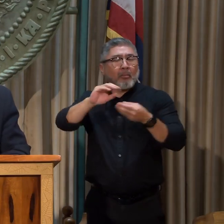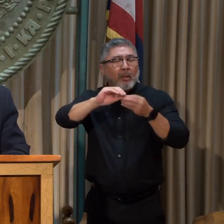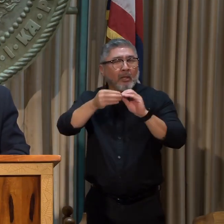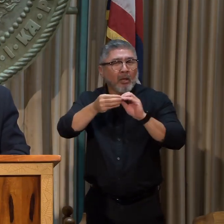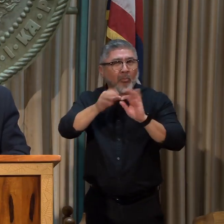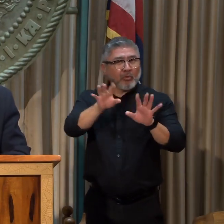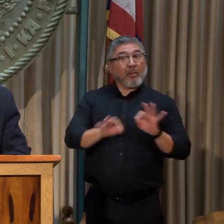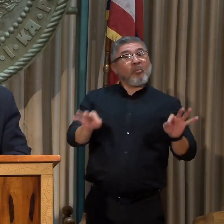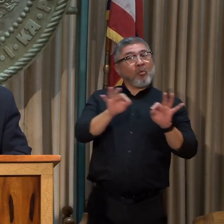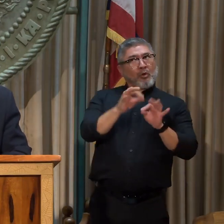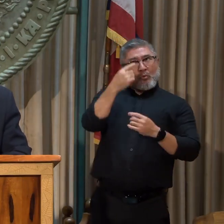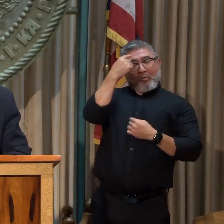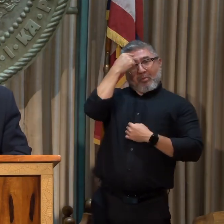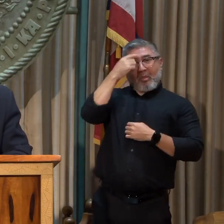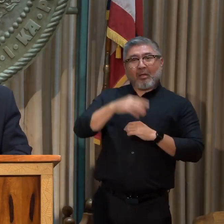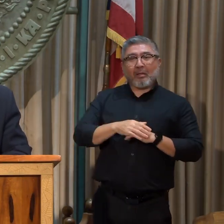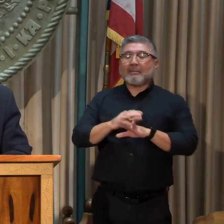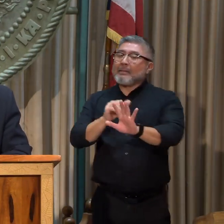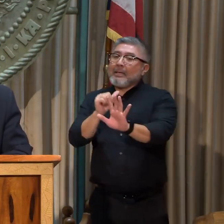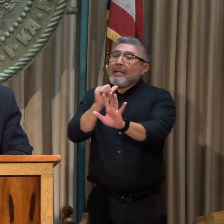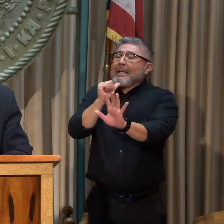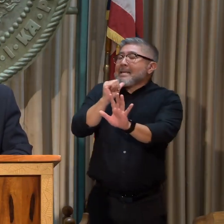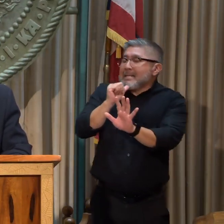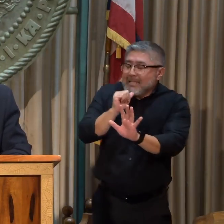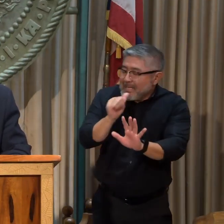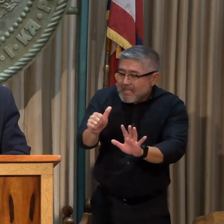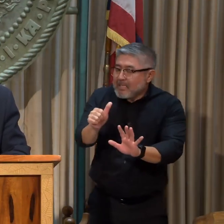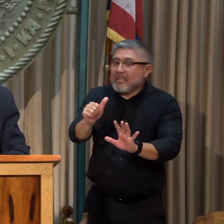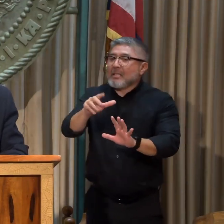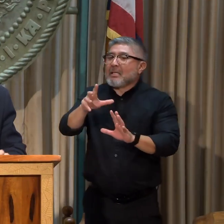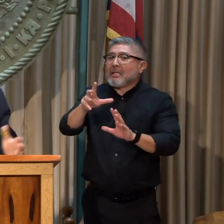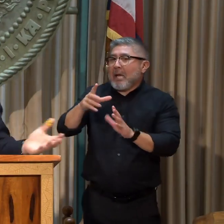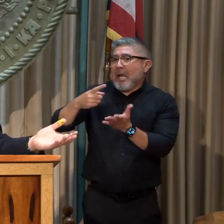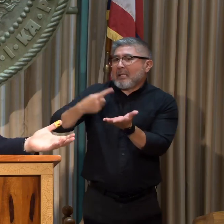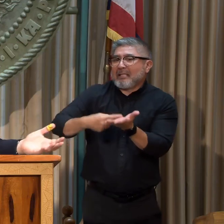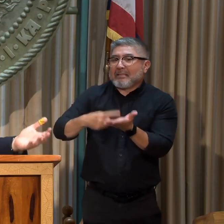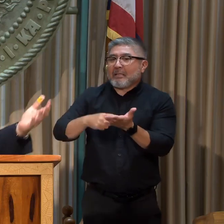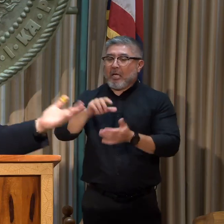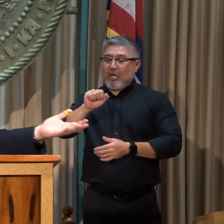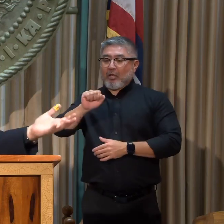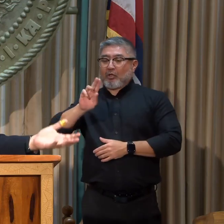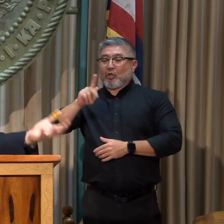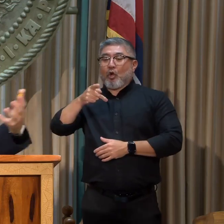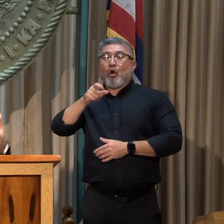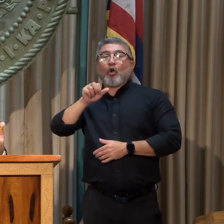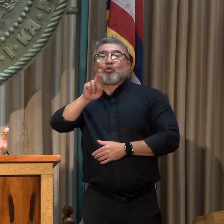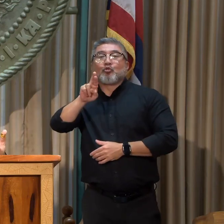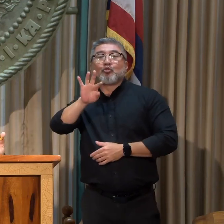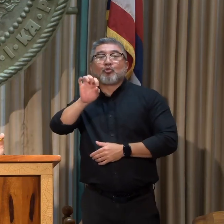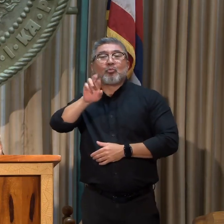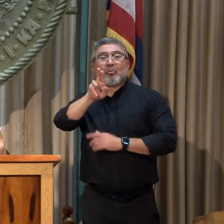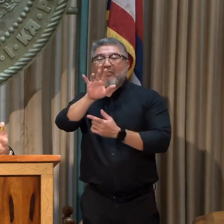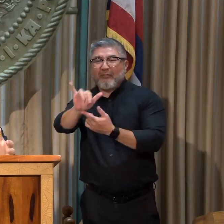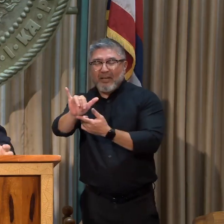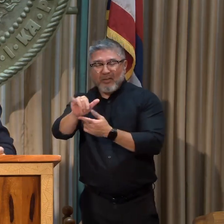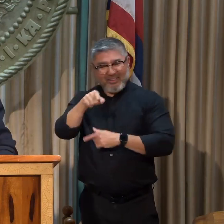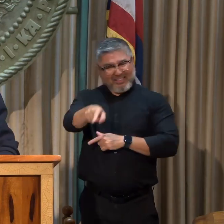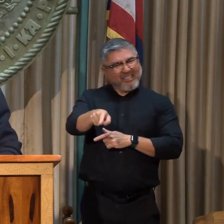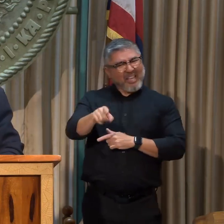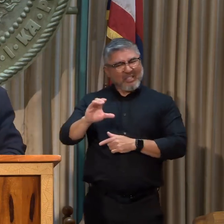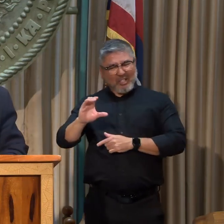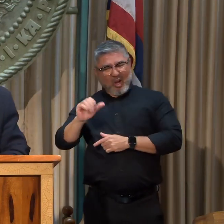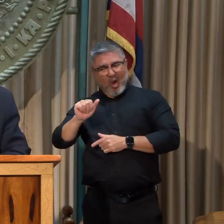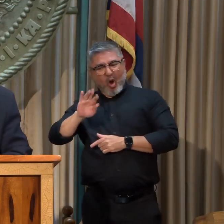because that comes with a whole lot of additional concerns for the environment, which a lot of our environmental community, the very people that were partners, had